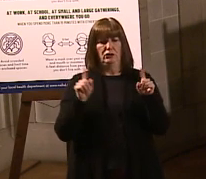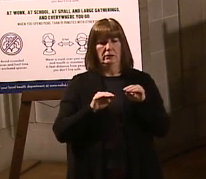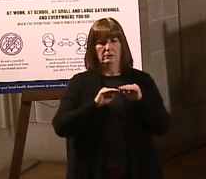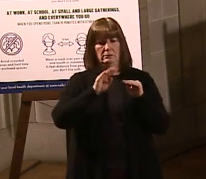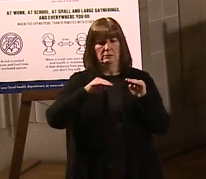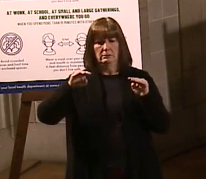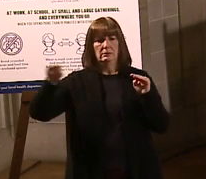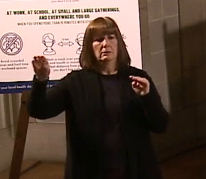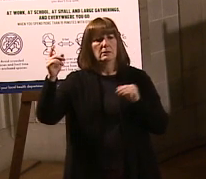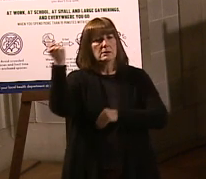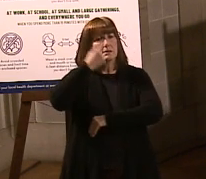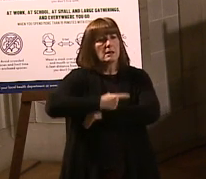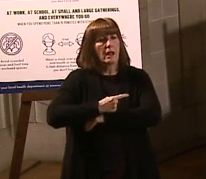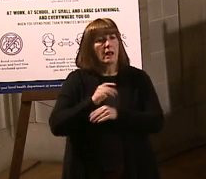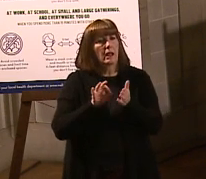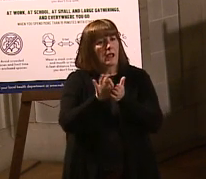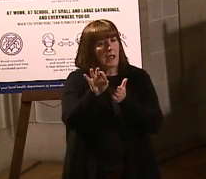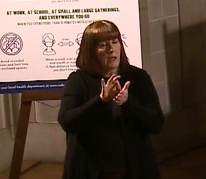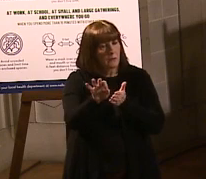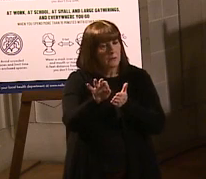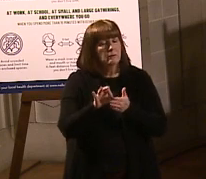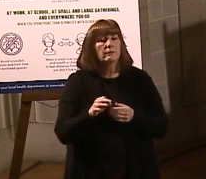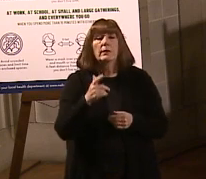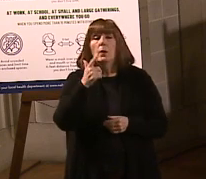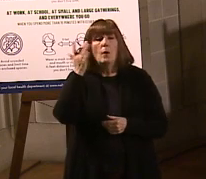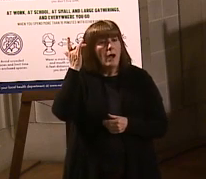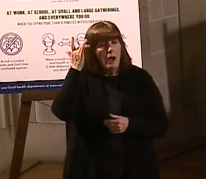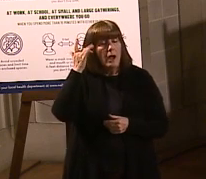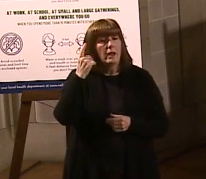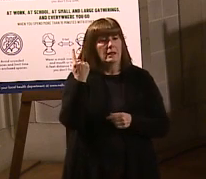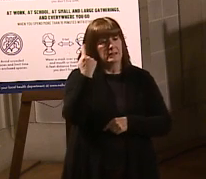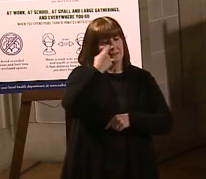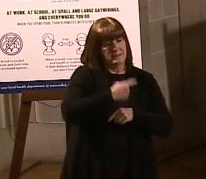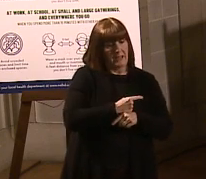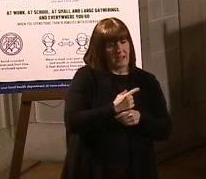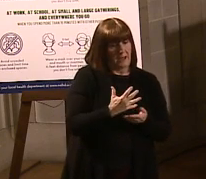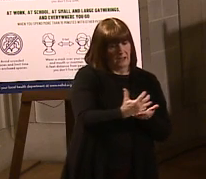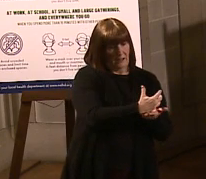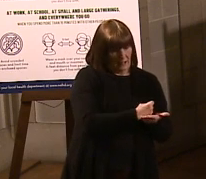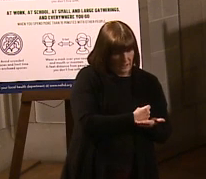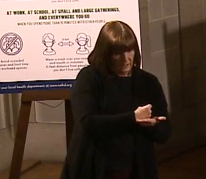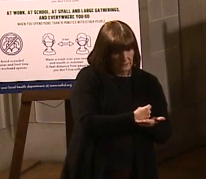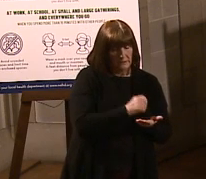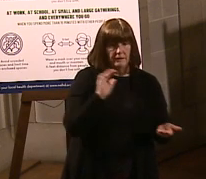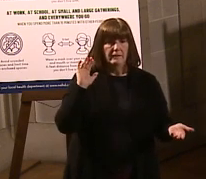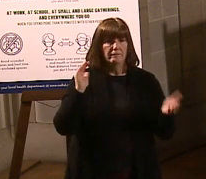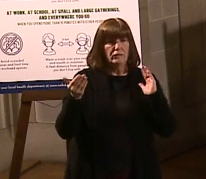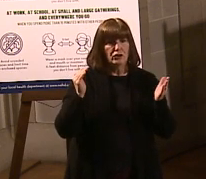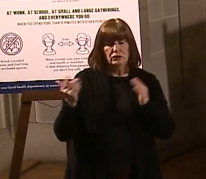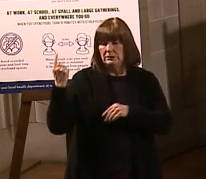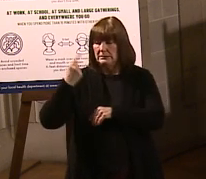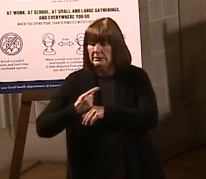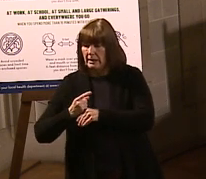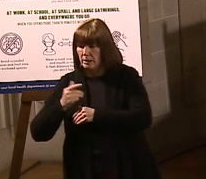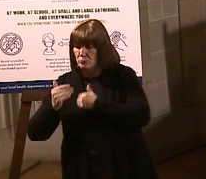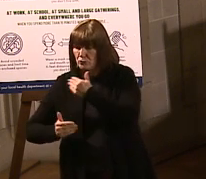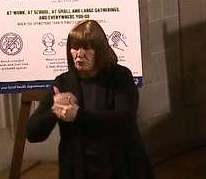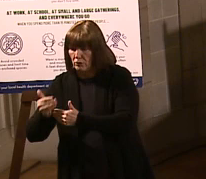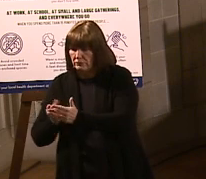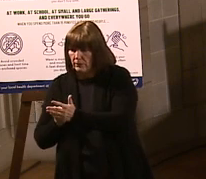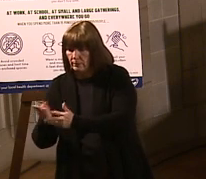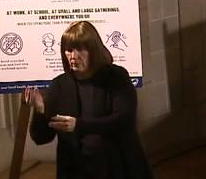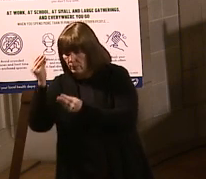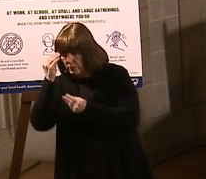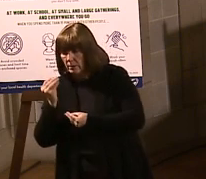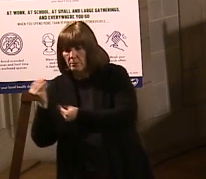counts. The reason for this is the difference in the day those positive tests were collected and the day they were processed through and reported to our